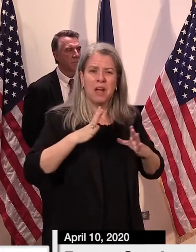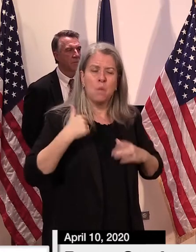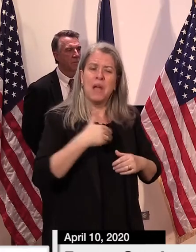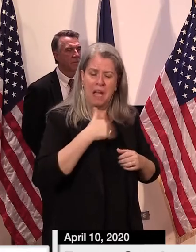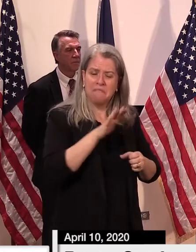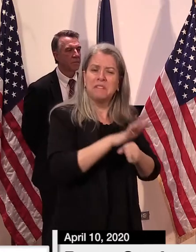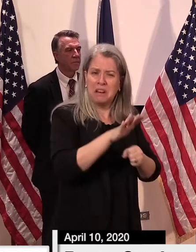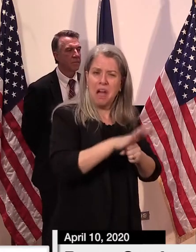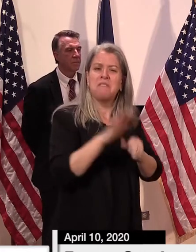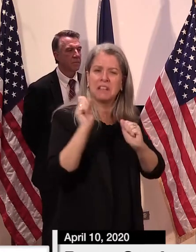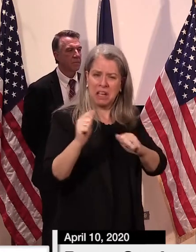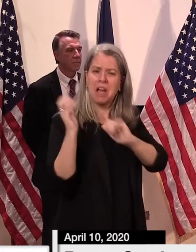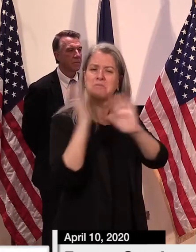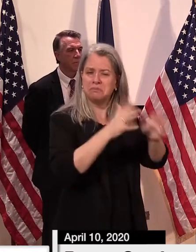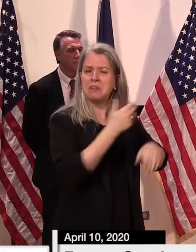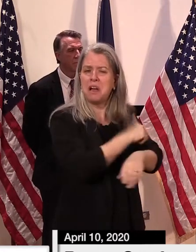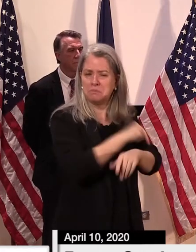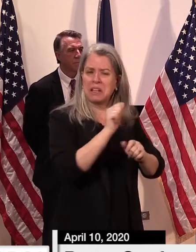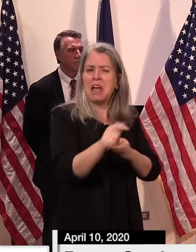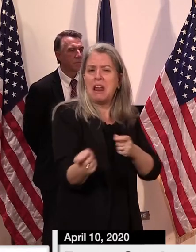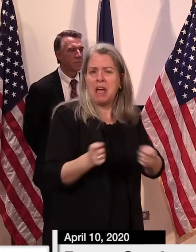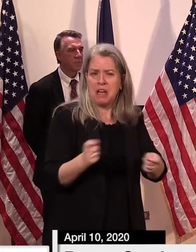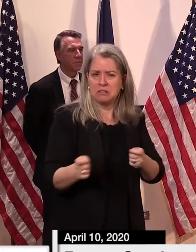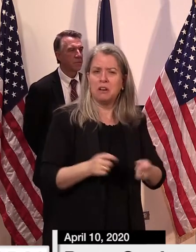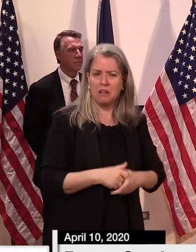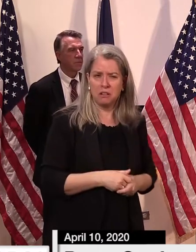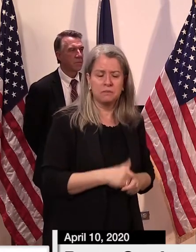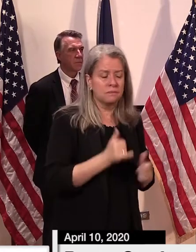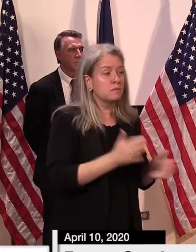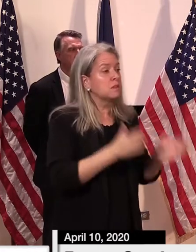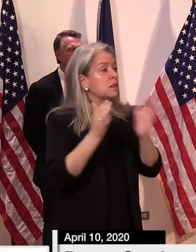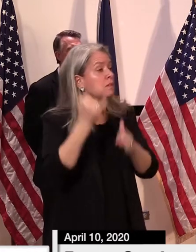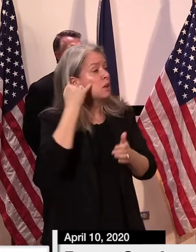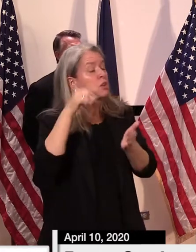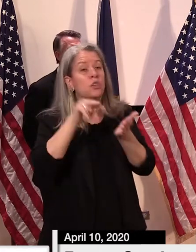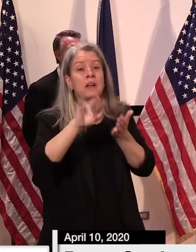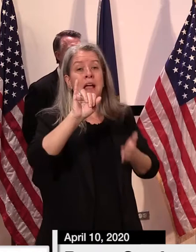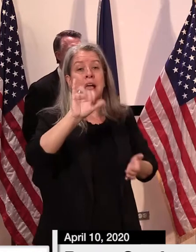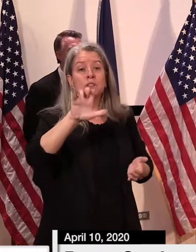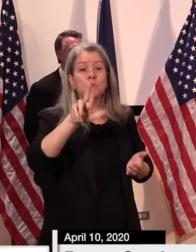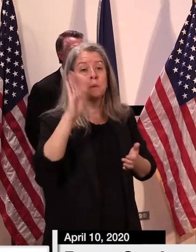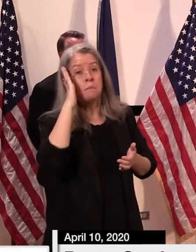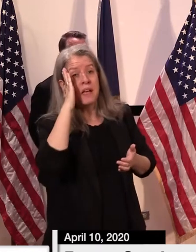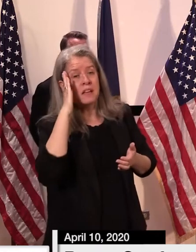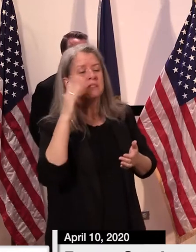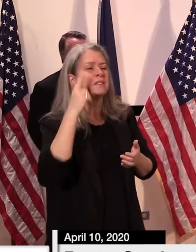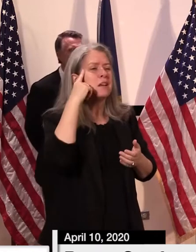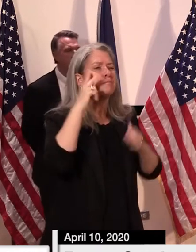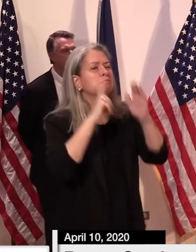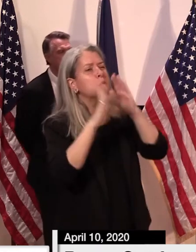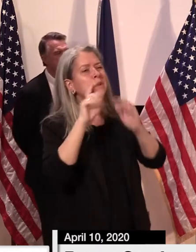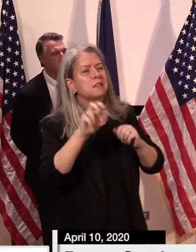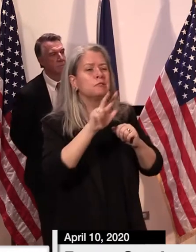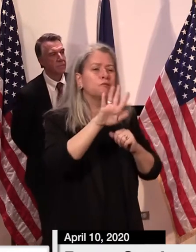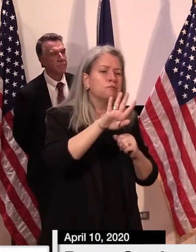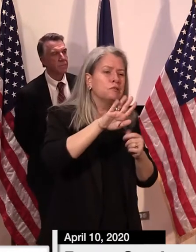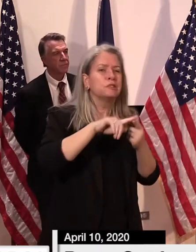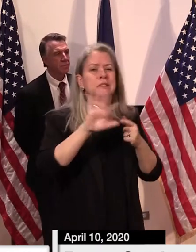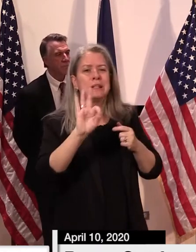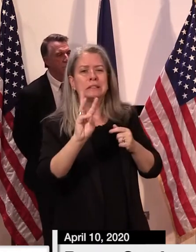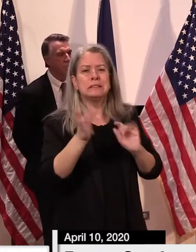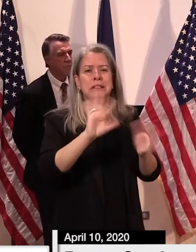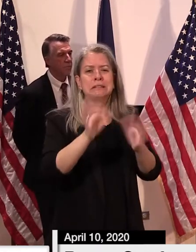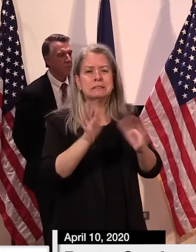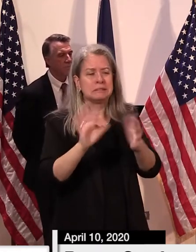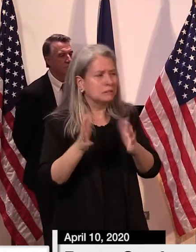Further, slide nine points to a peak in ICU bed demand somewhere between 34 and 96 beds during the weeks ahead.